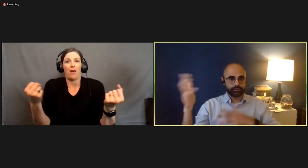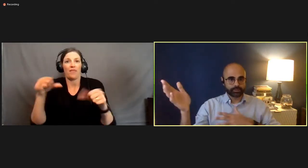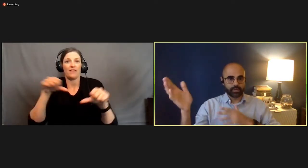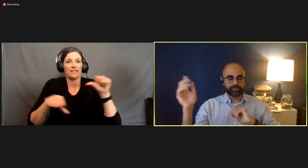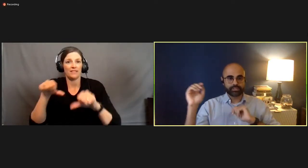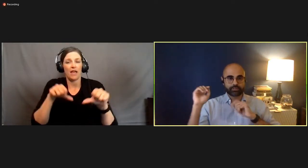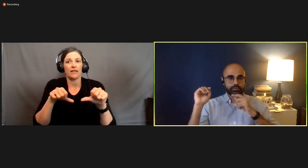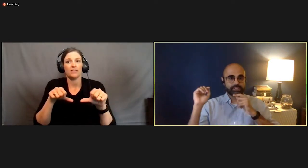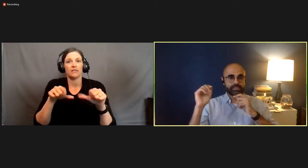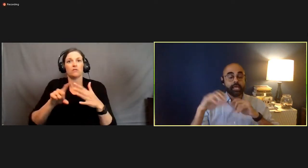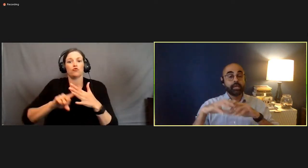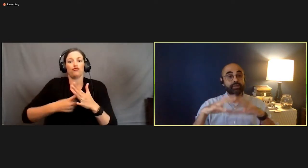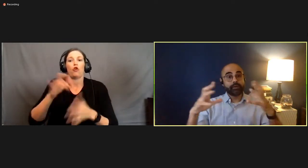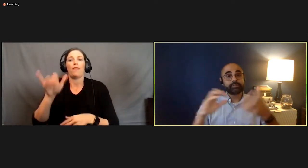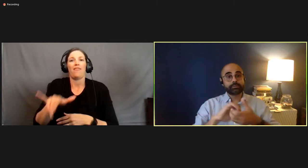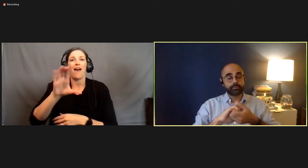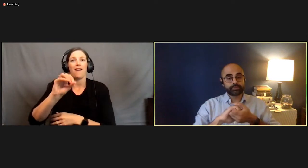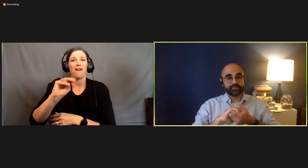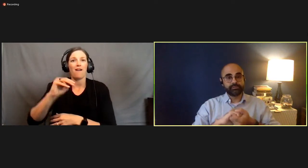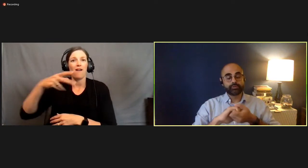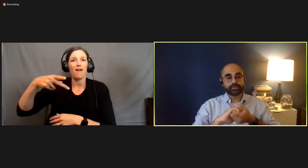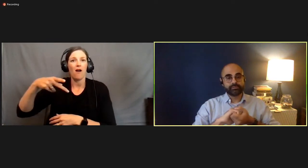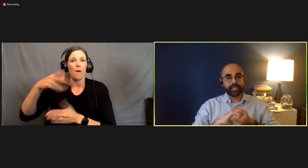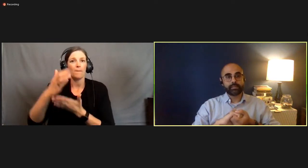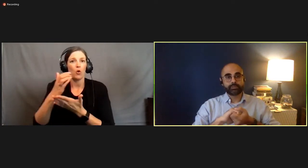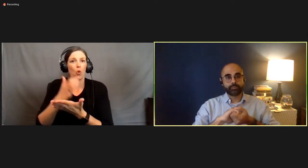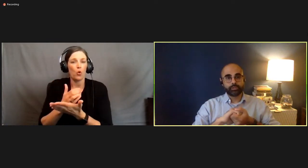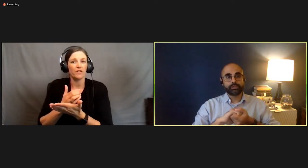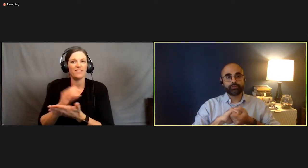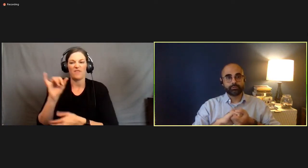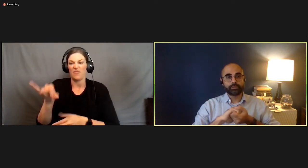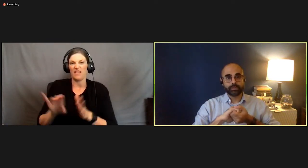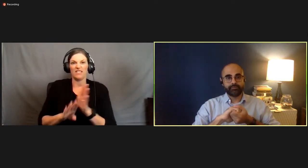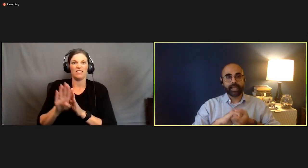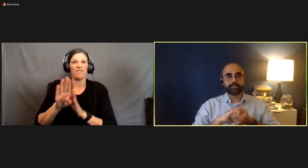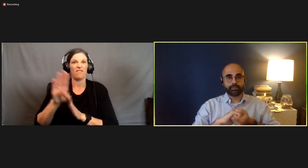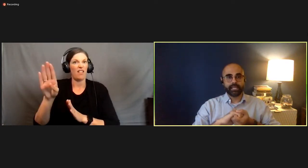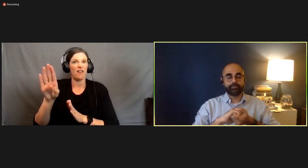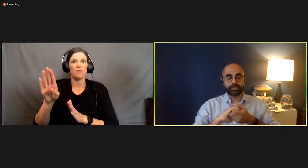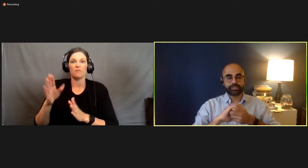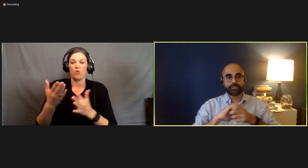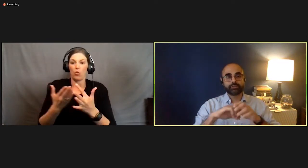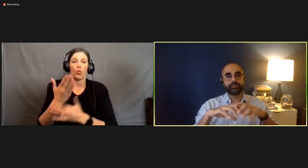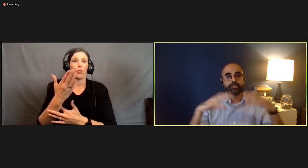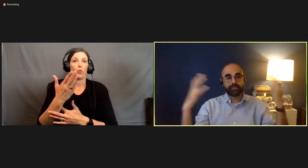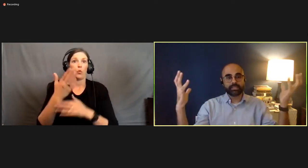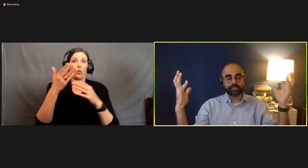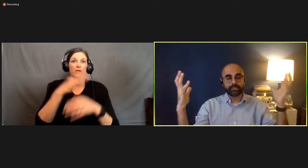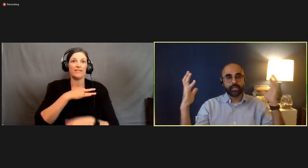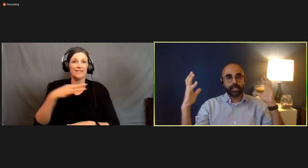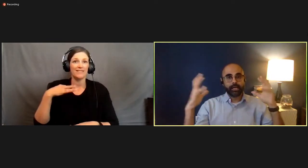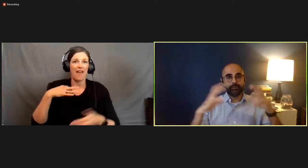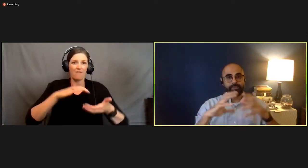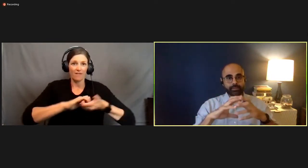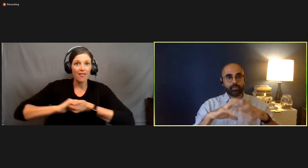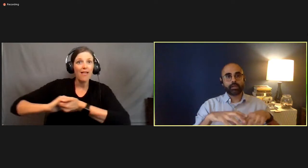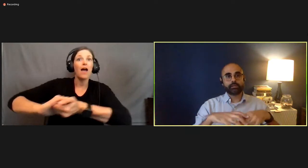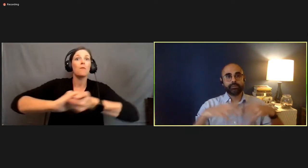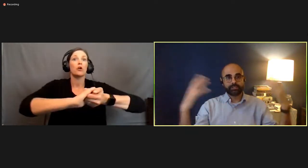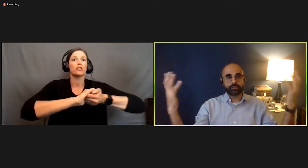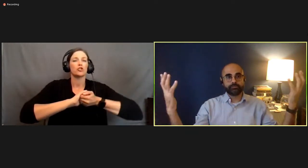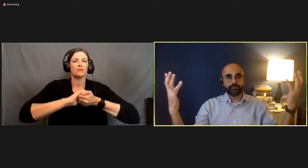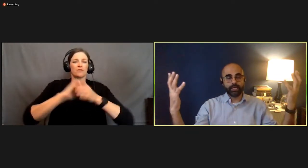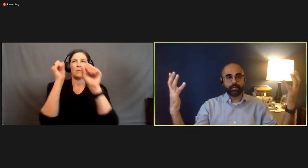sort of those composition courses. But that was those developed purely through faculty collaboration. So if you can imagine that